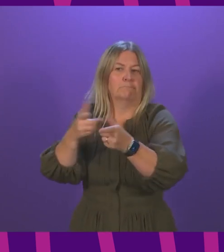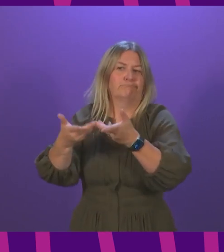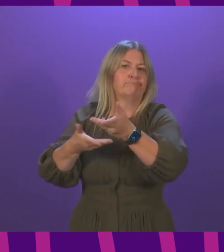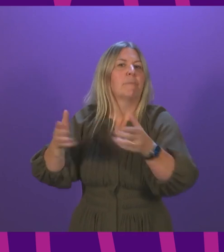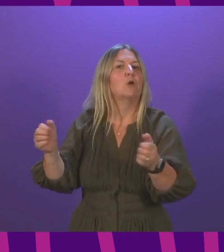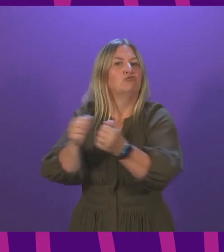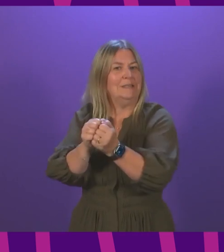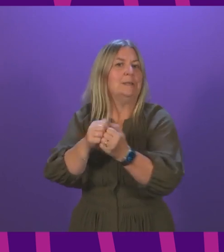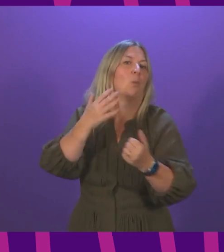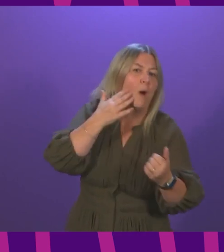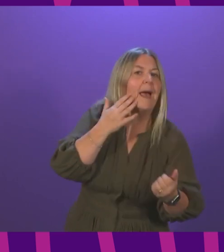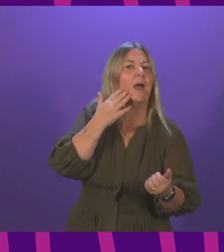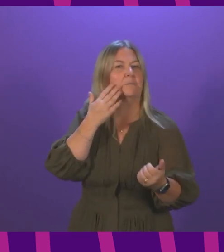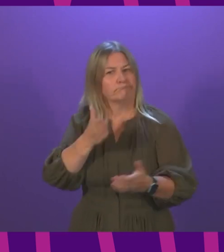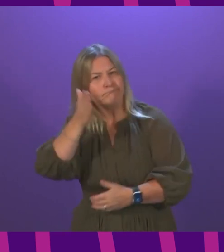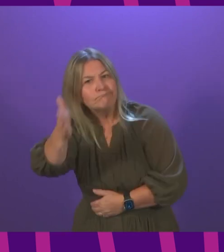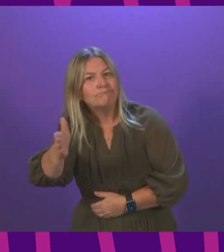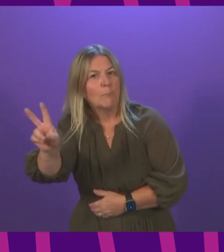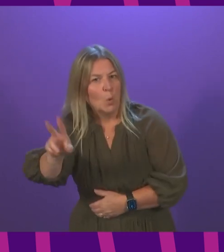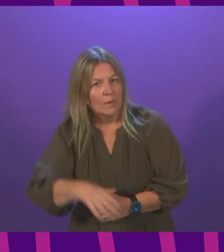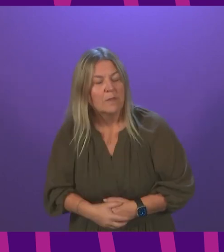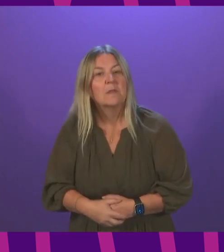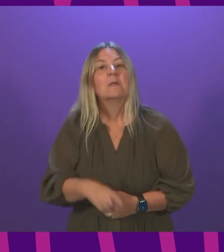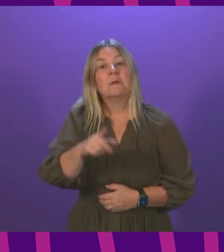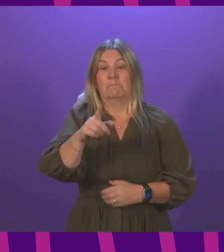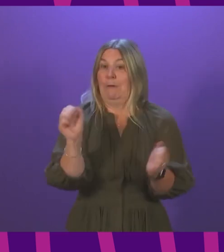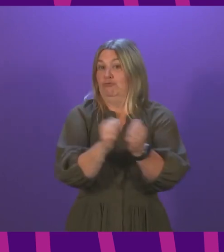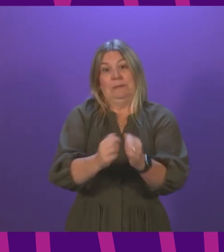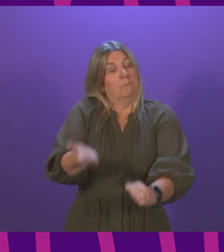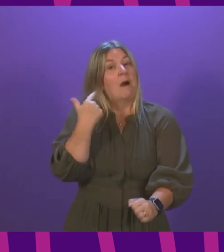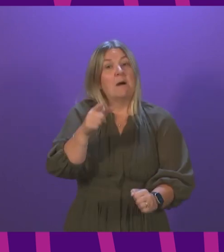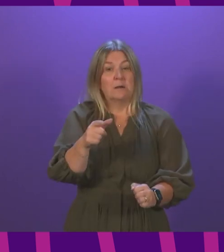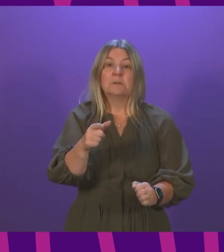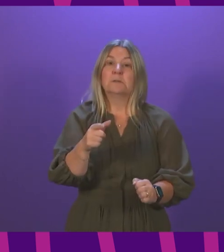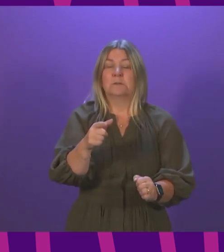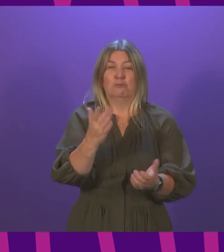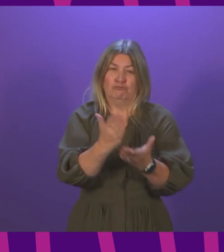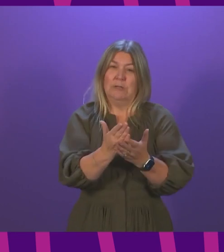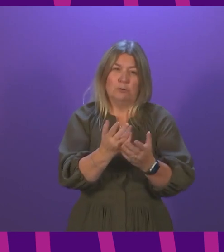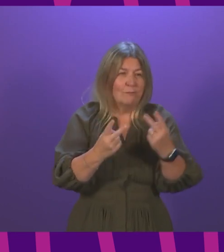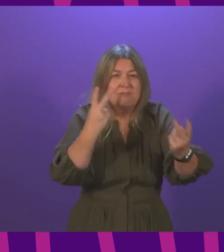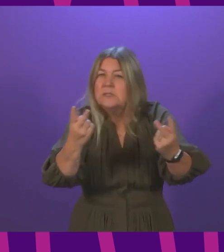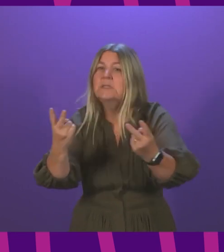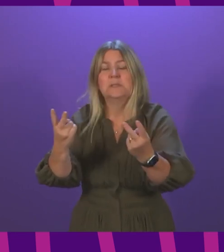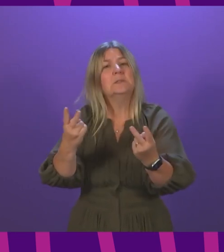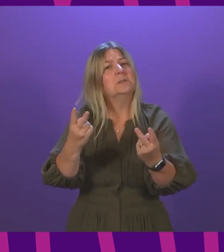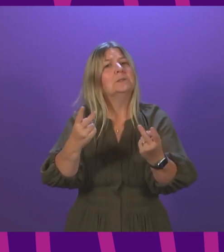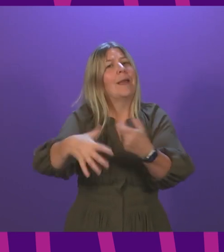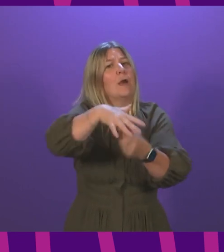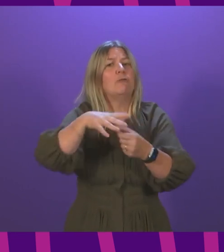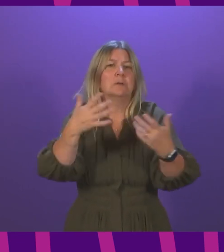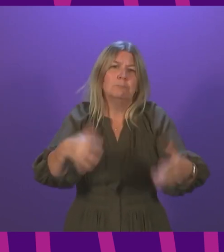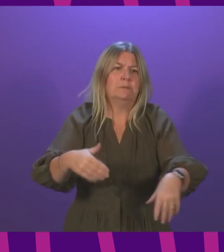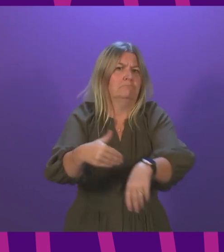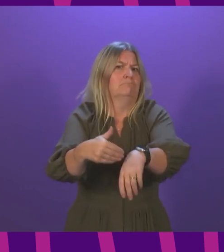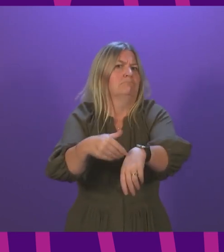with organisations and indeed with individuals, as I have previously, affected by drugs misuse. Of course, and I think this is an equally